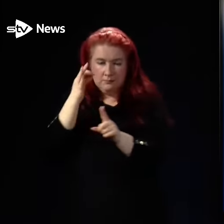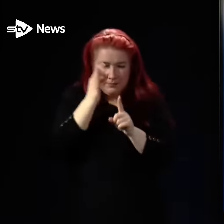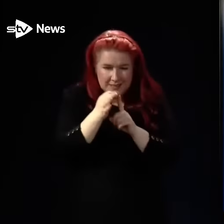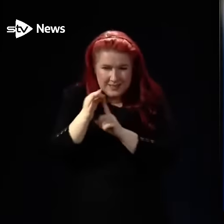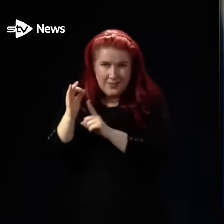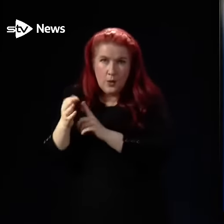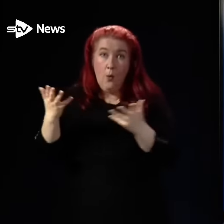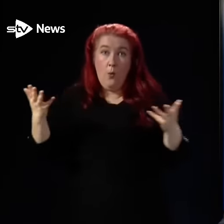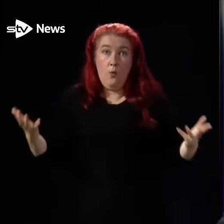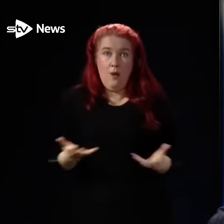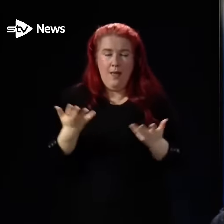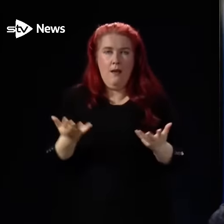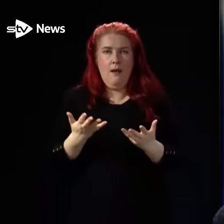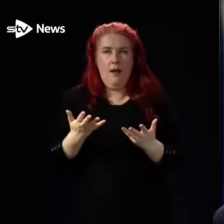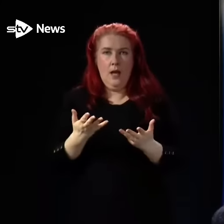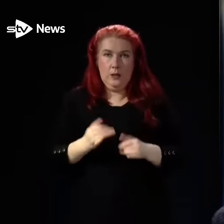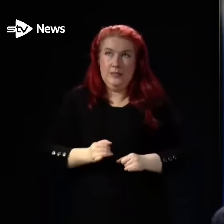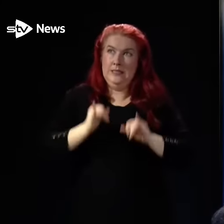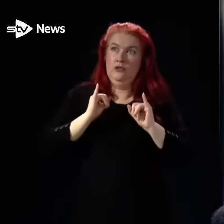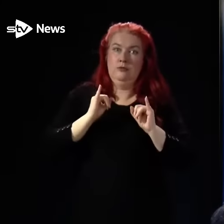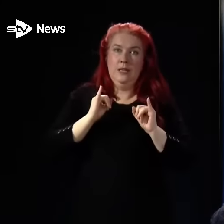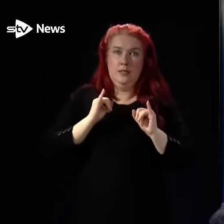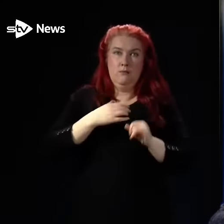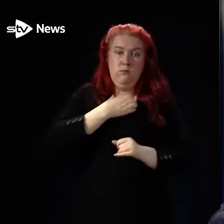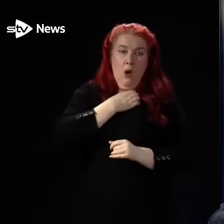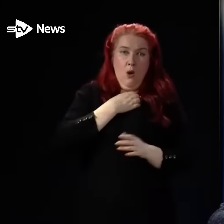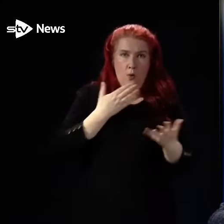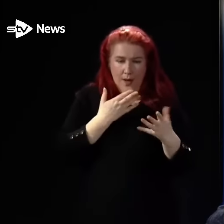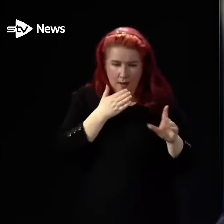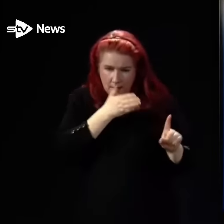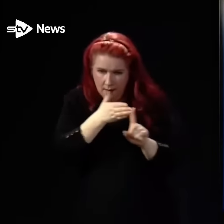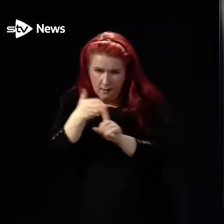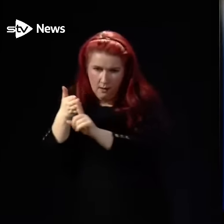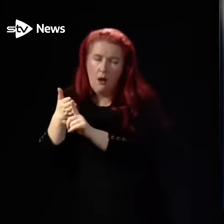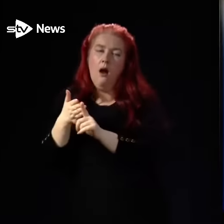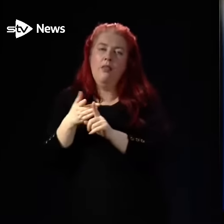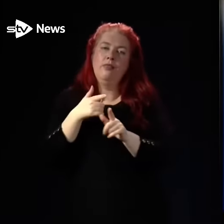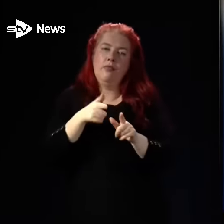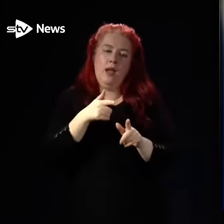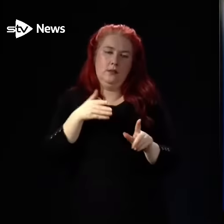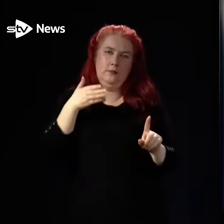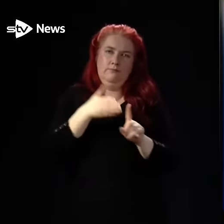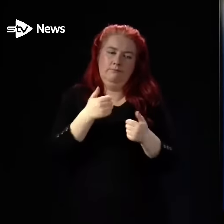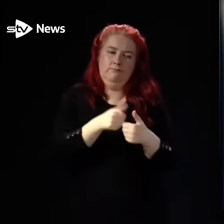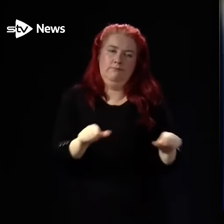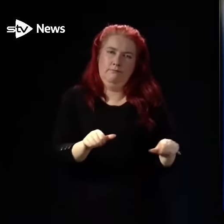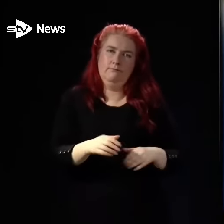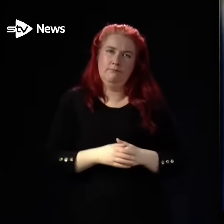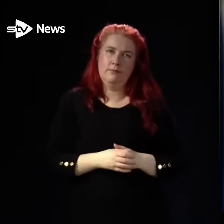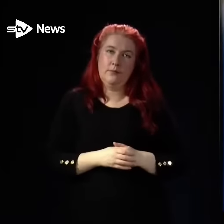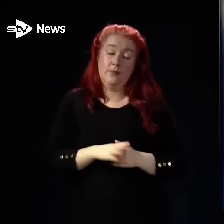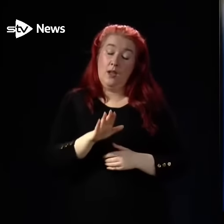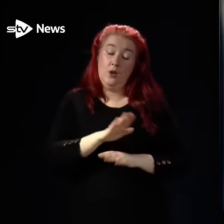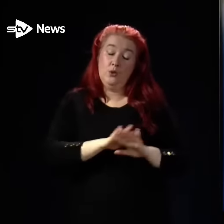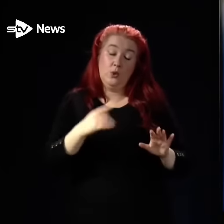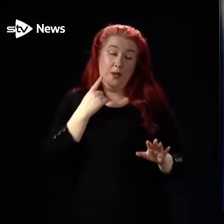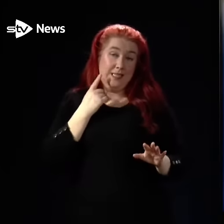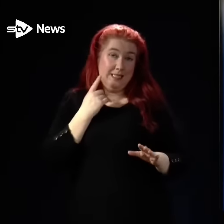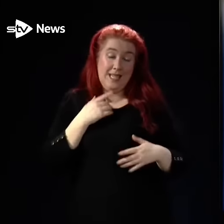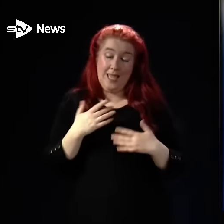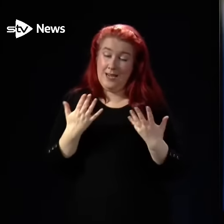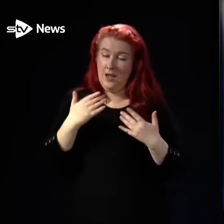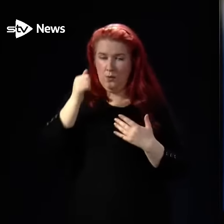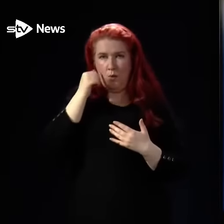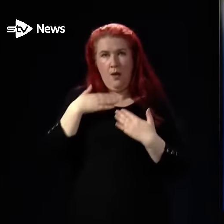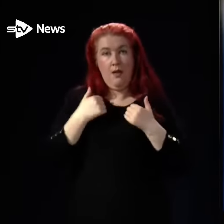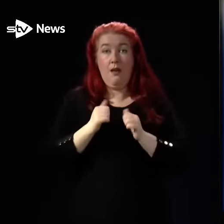these serious blockages in the system are. And that, you is not easy for any health board dealing with